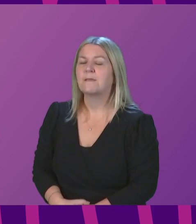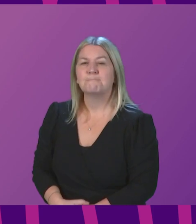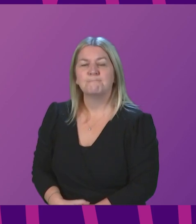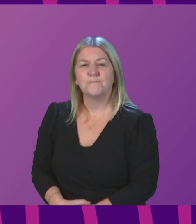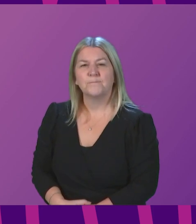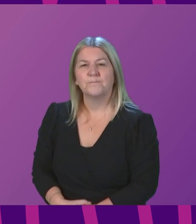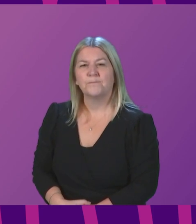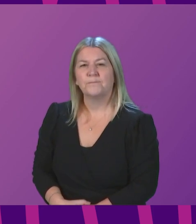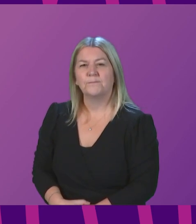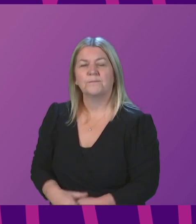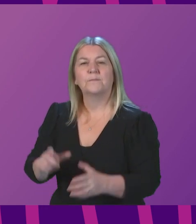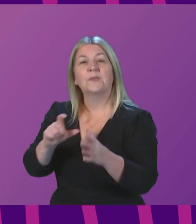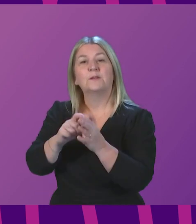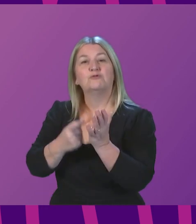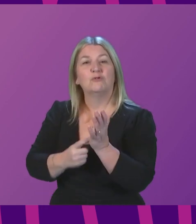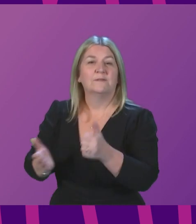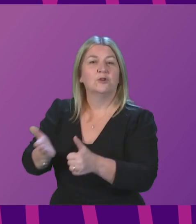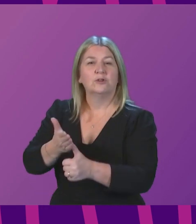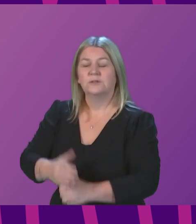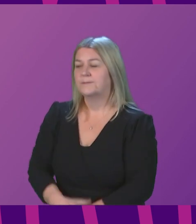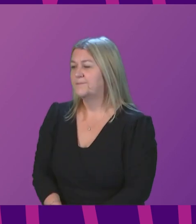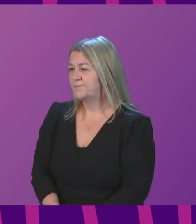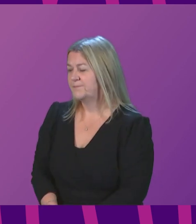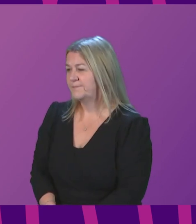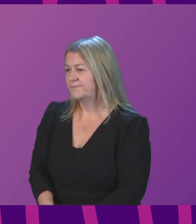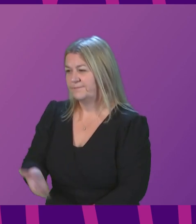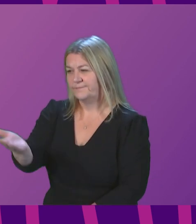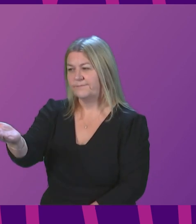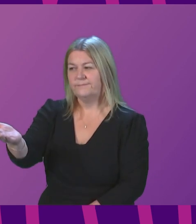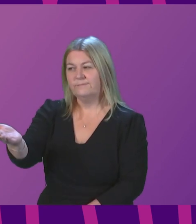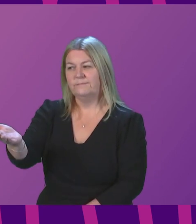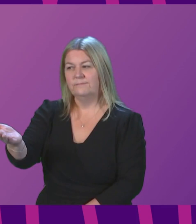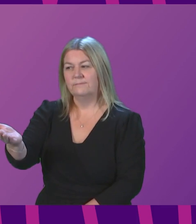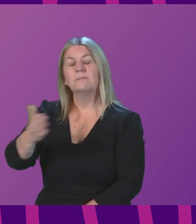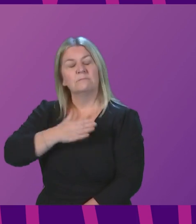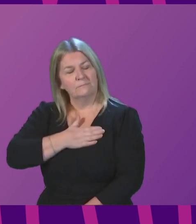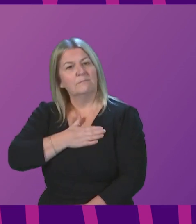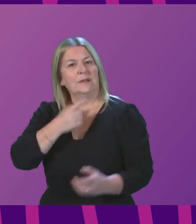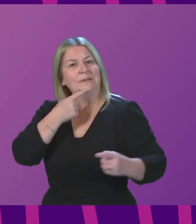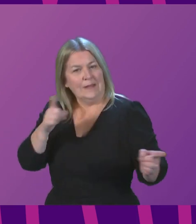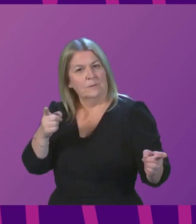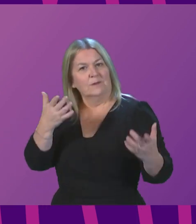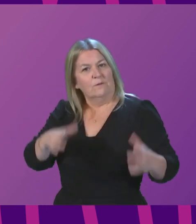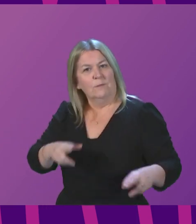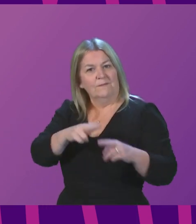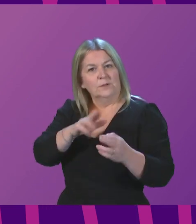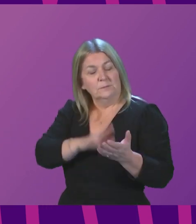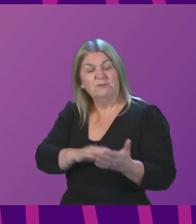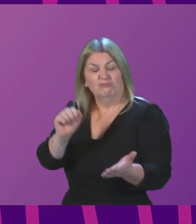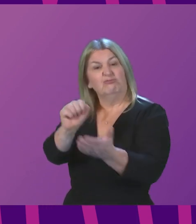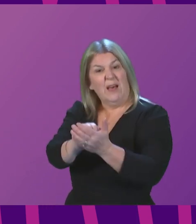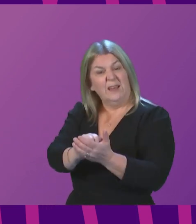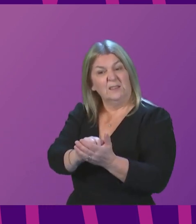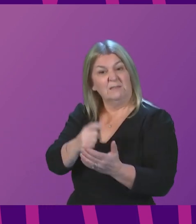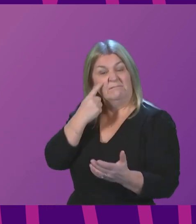number one, Douglas Ross. Thank you, Presiding Officer. I listened to the First Minister's statement, and she was right to look at what we can do on a UK-wide